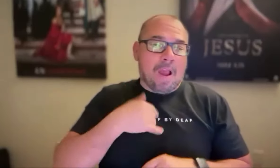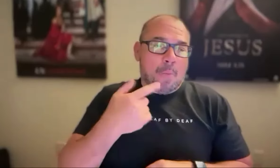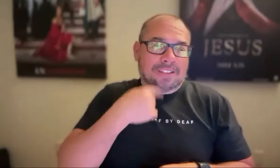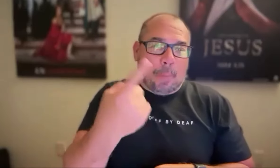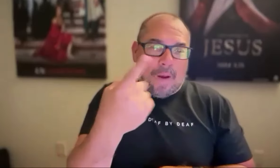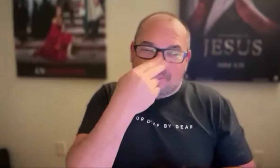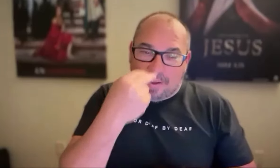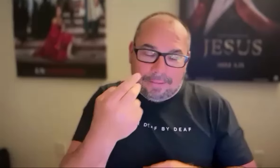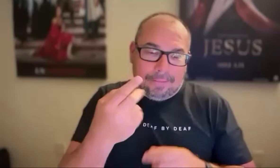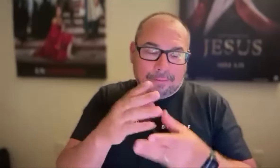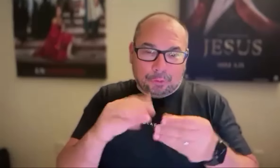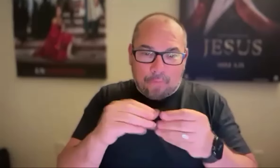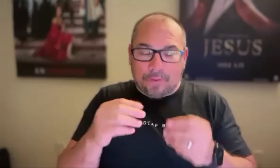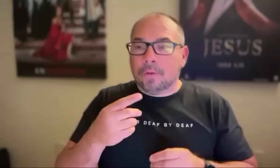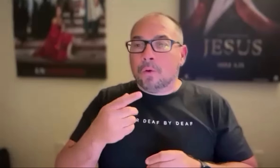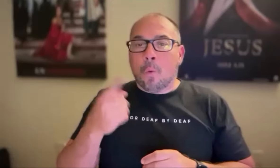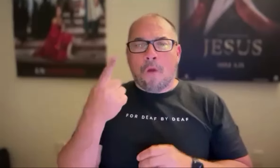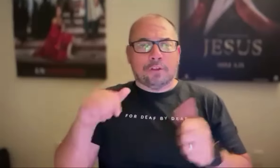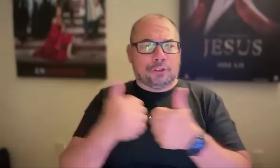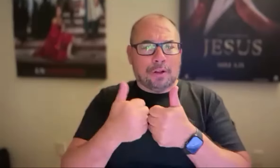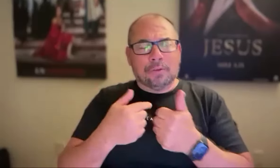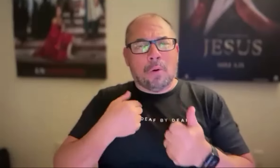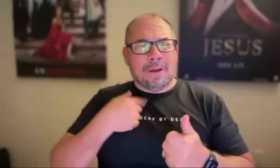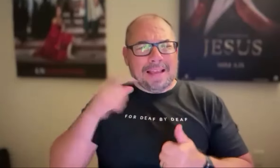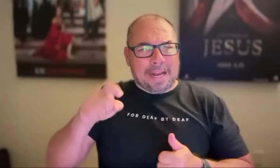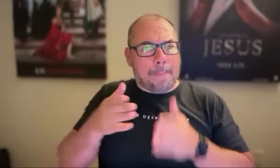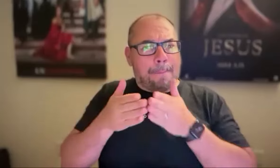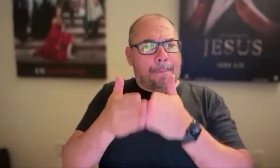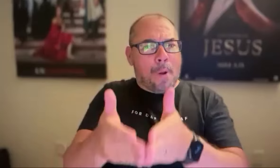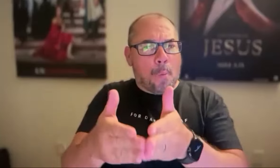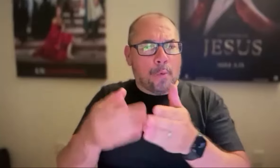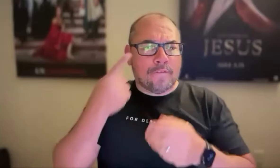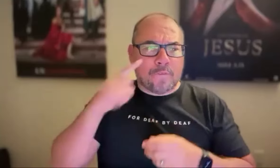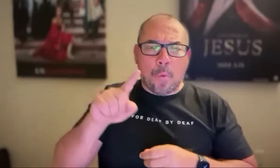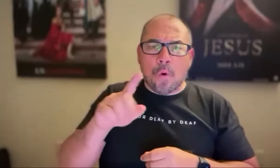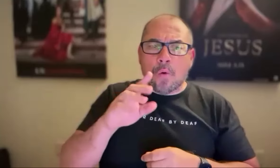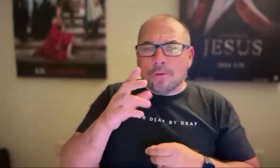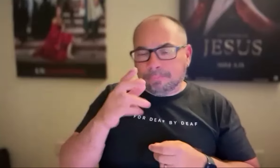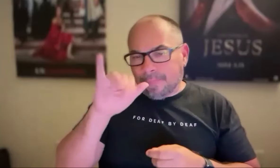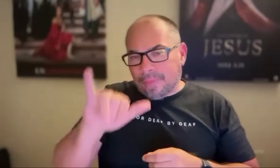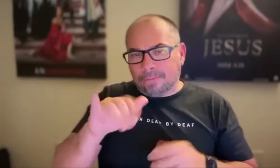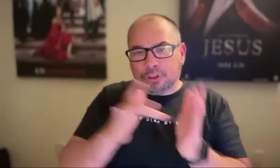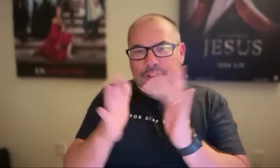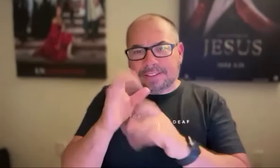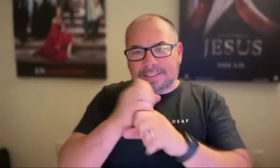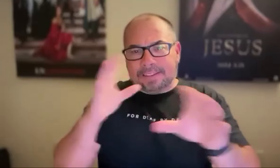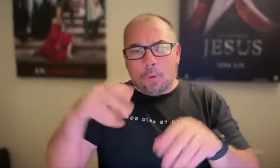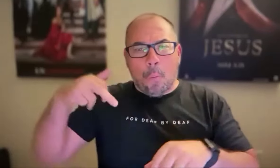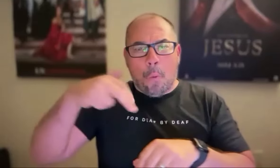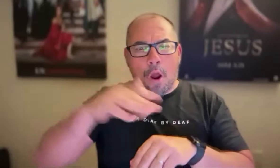we ran into, we needed a boat for the scene where Jesus is walking on water. And we were